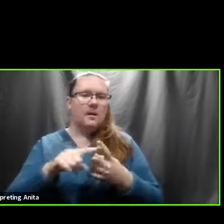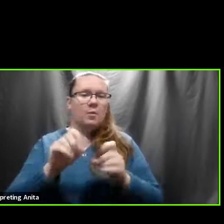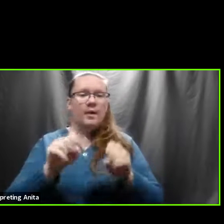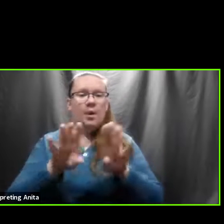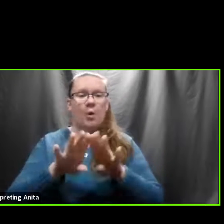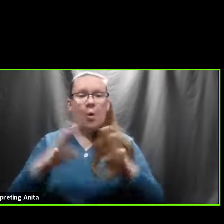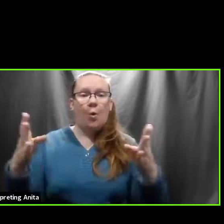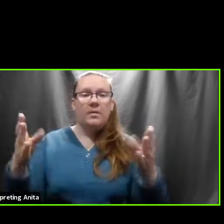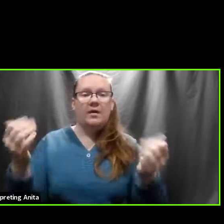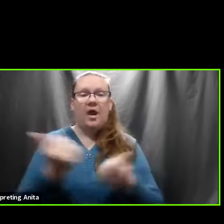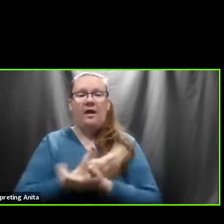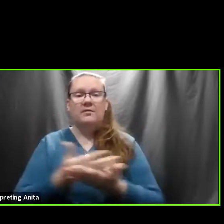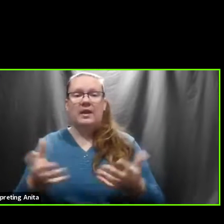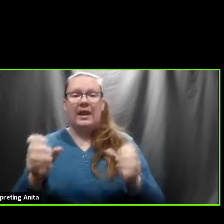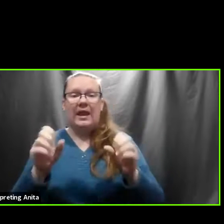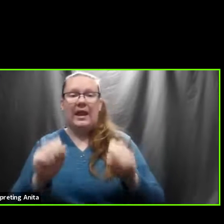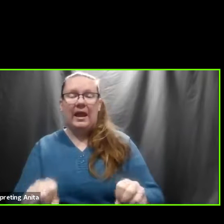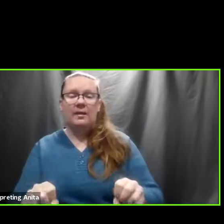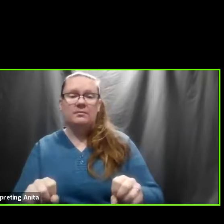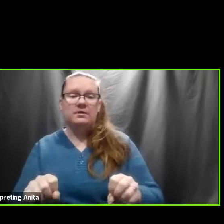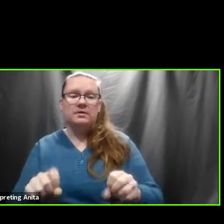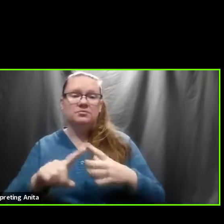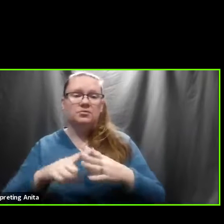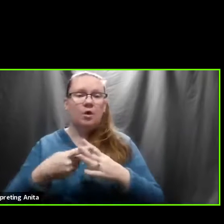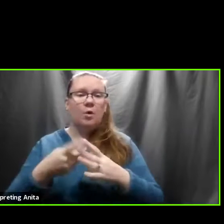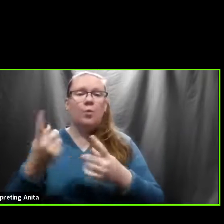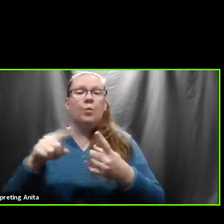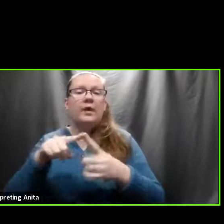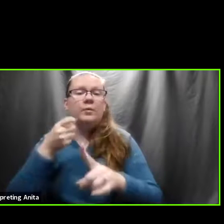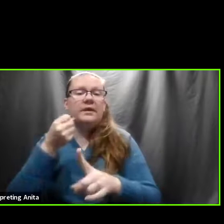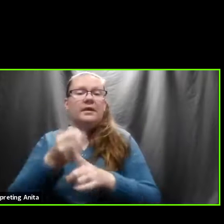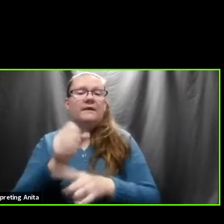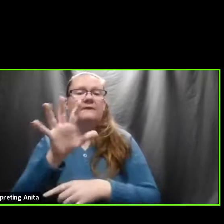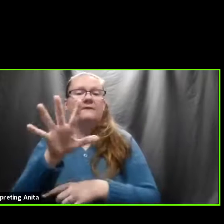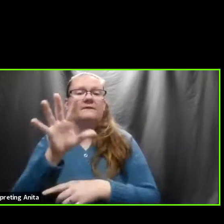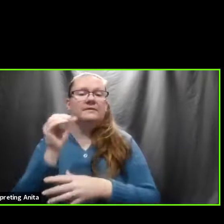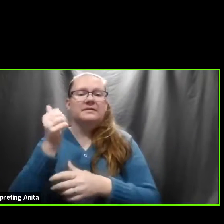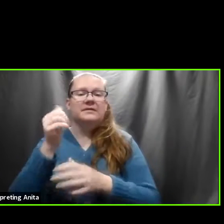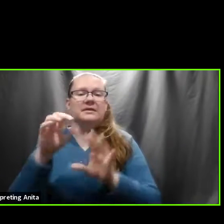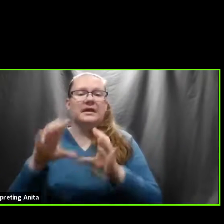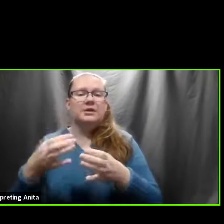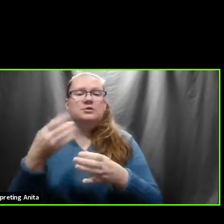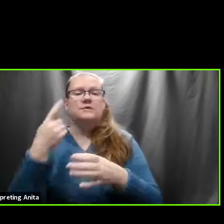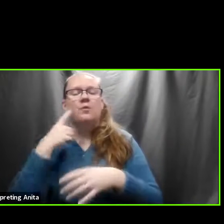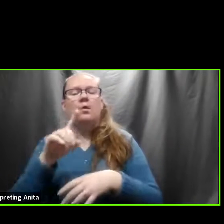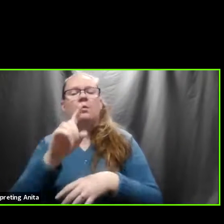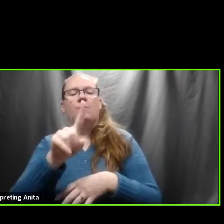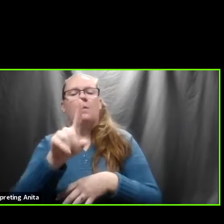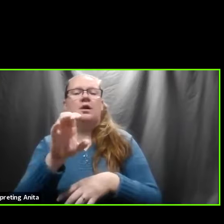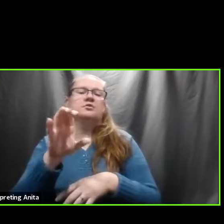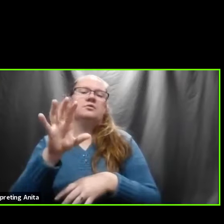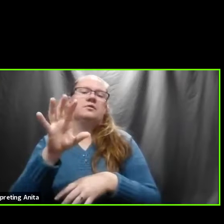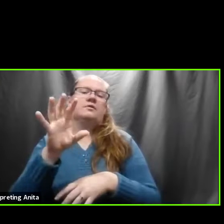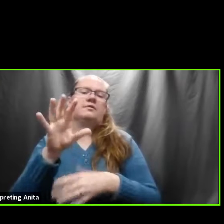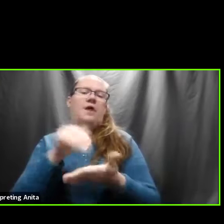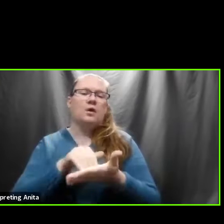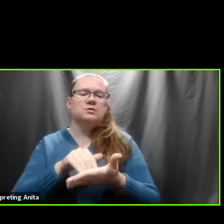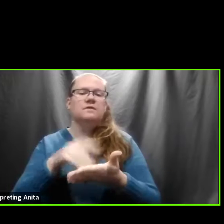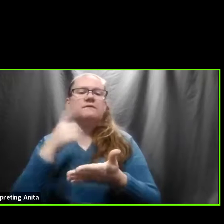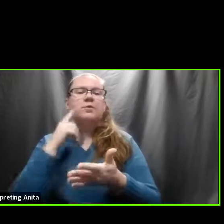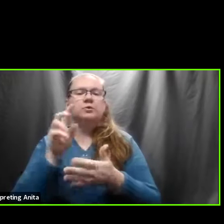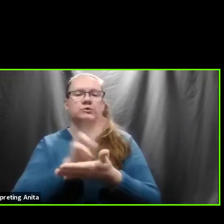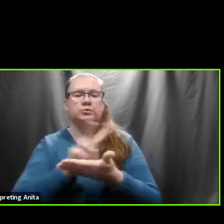and everything can be dropped at 50 cases per 100,000 statewide for two weeks. Last week we were at 180